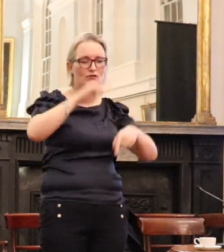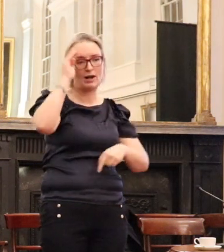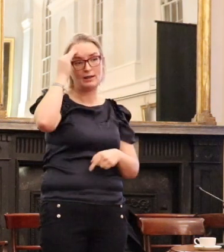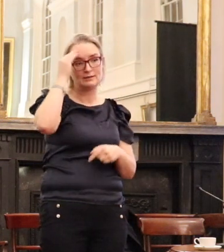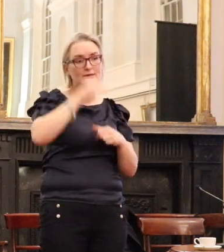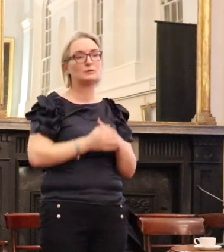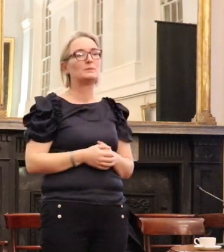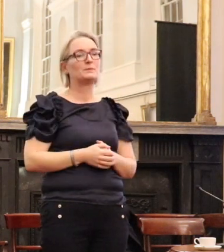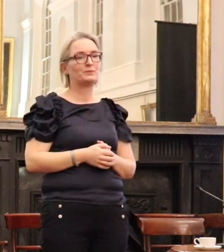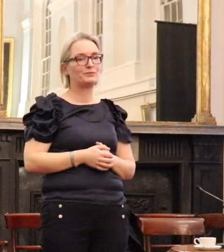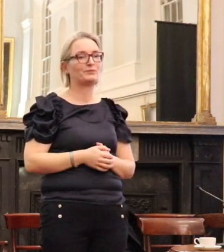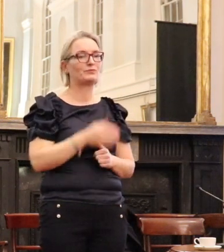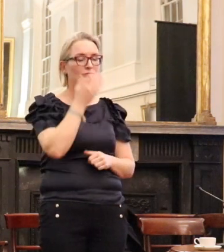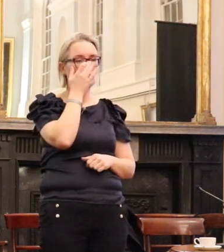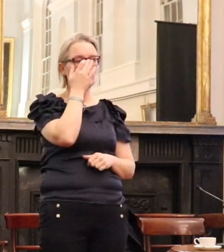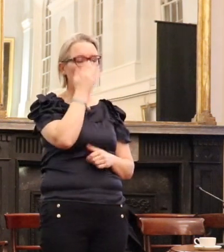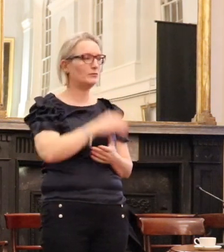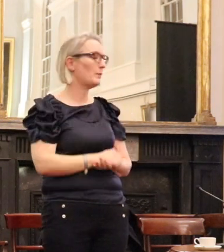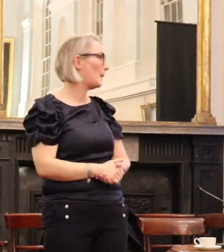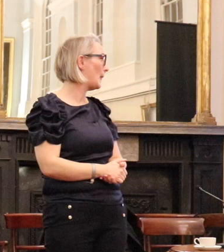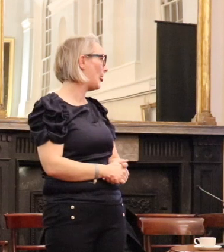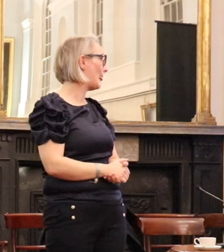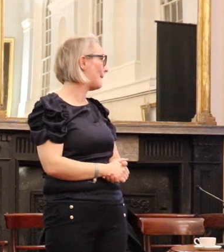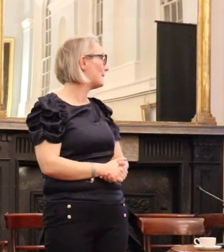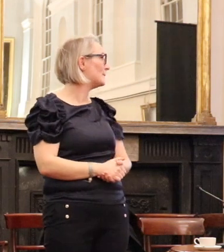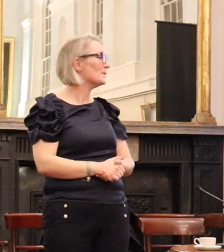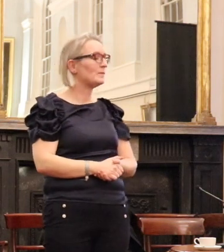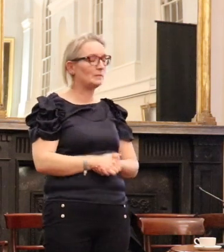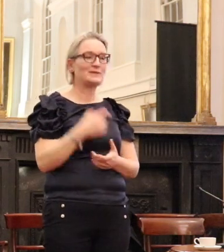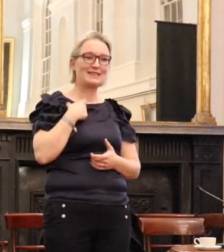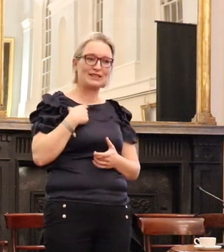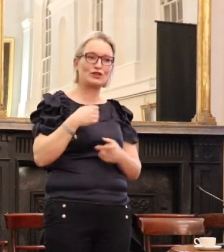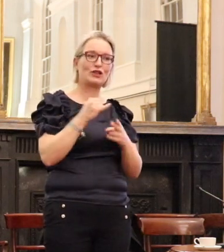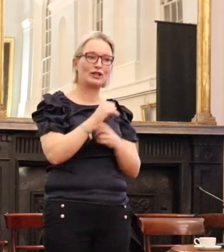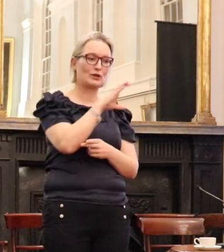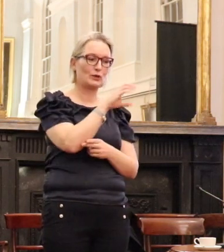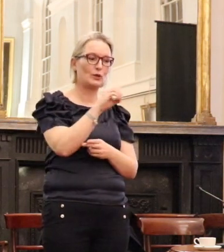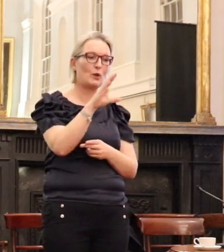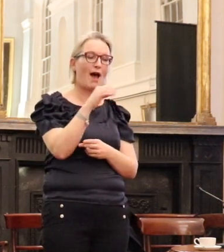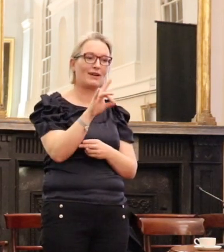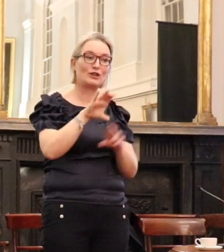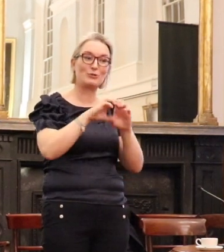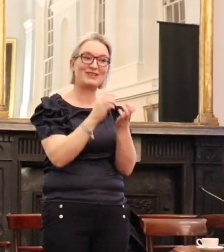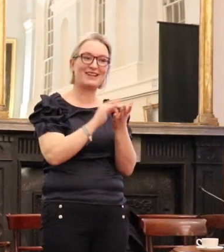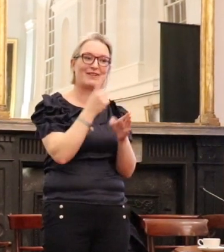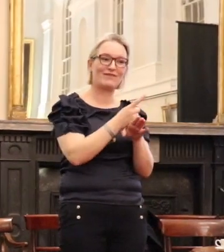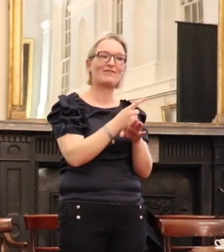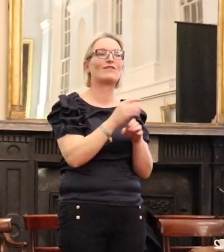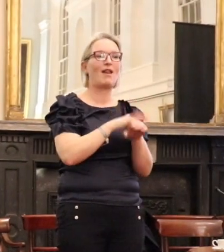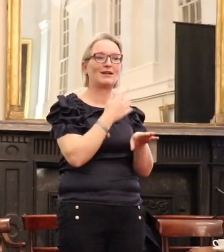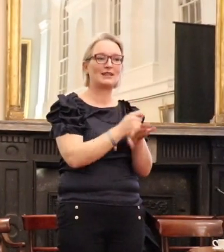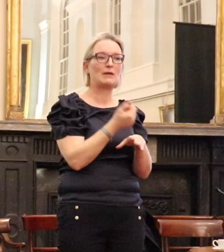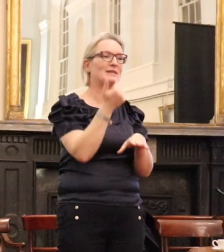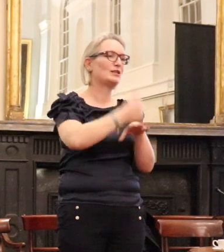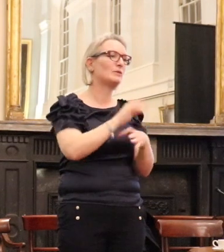He was, for many years, at School of Community Law Centre, which was established by Clank in